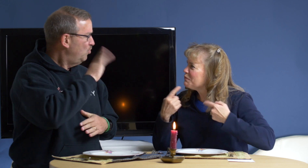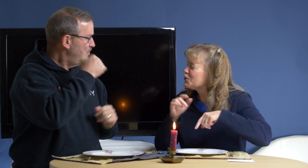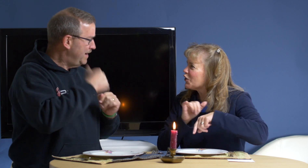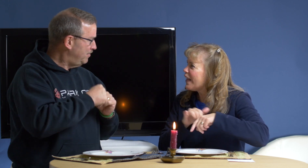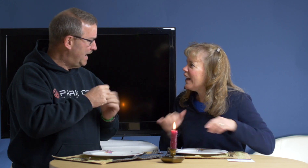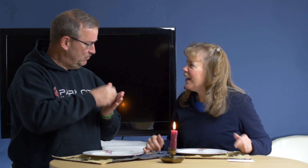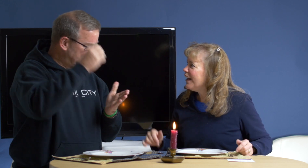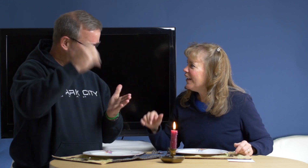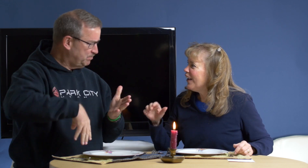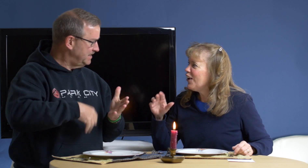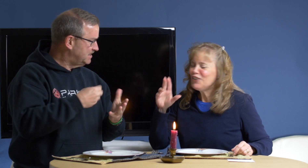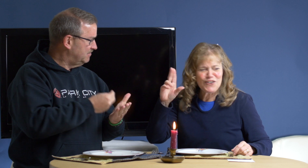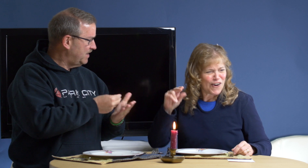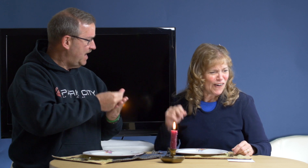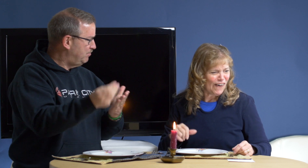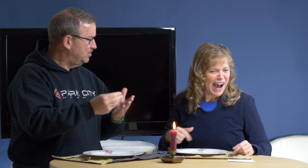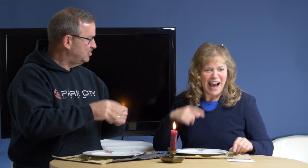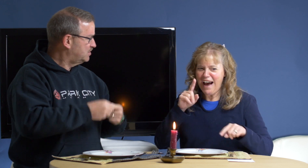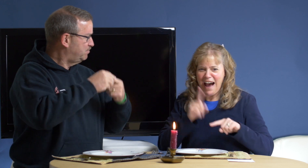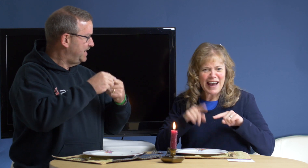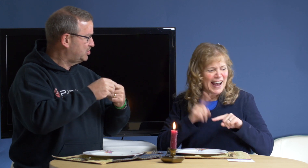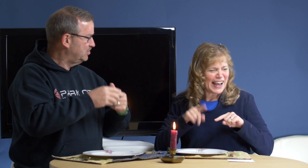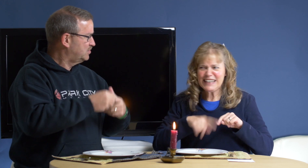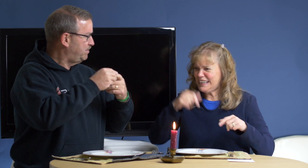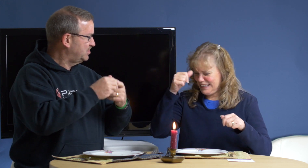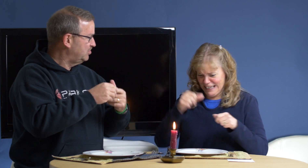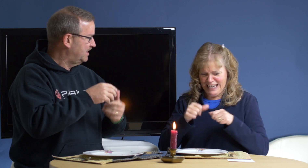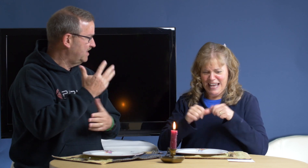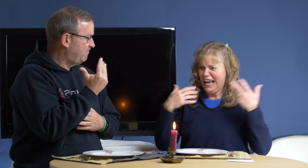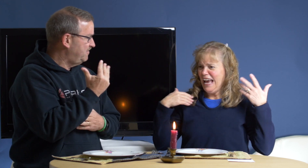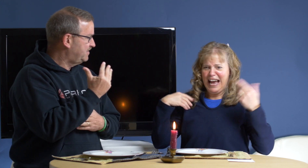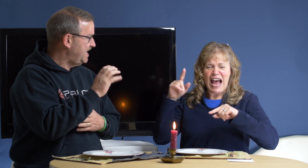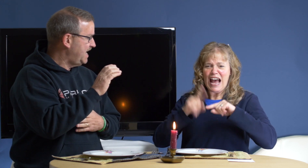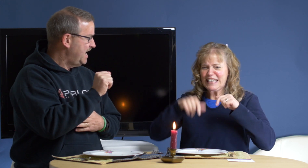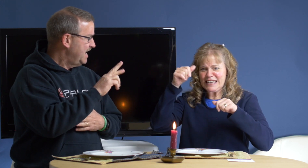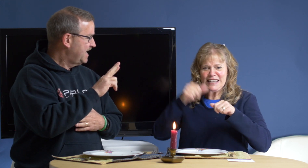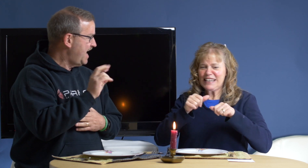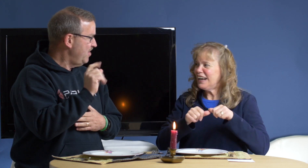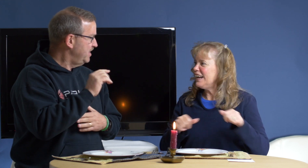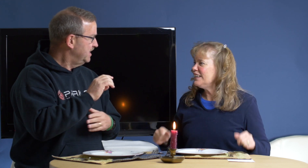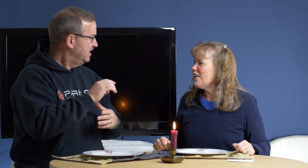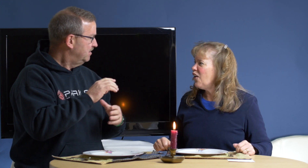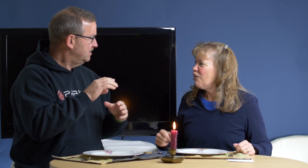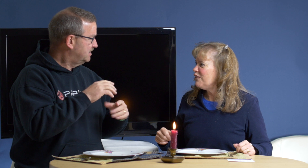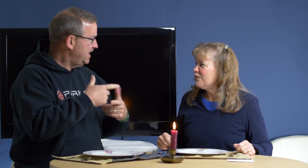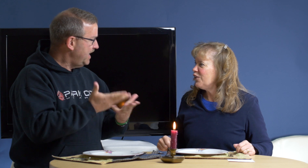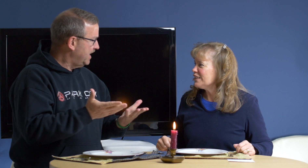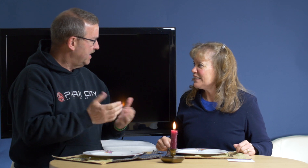me during Remember, it was expensive. No. I bought you special, special, I think 15-carat thing. No. 14.